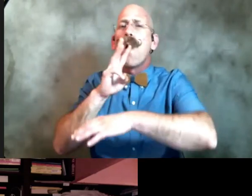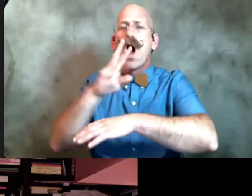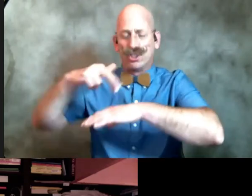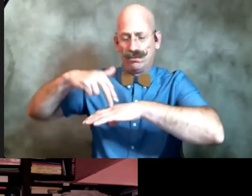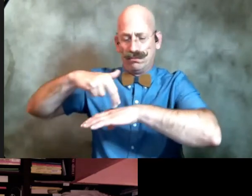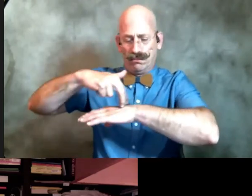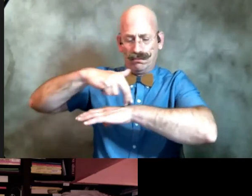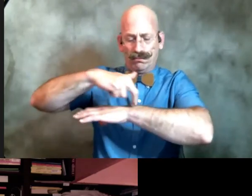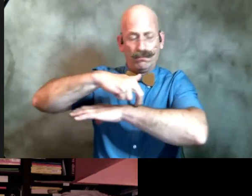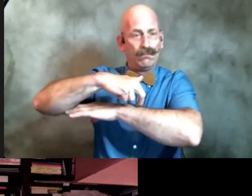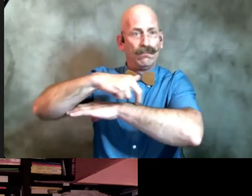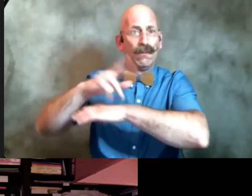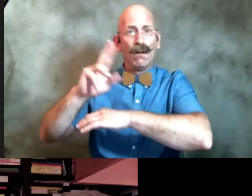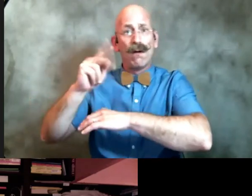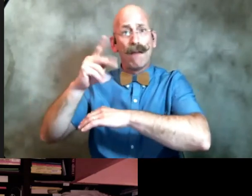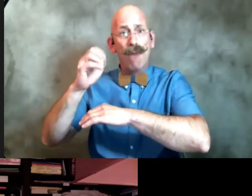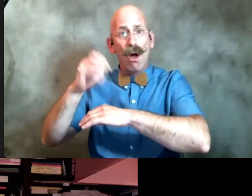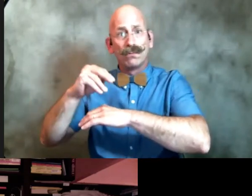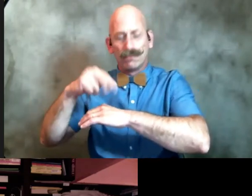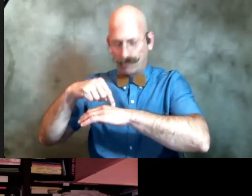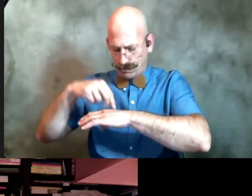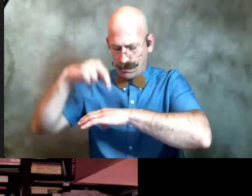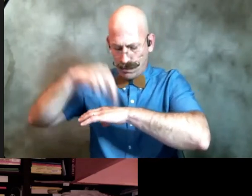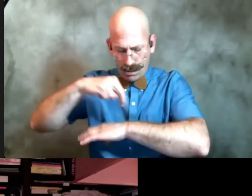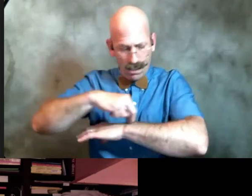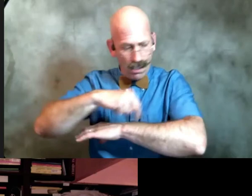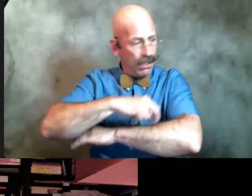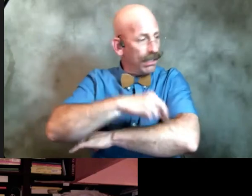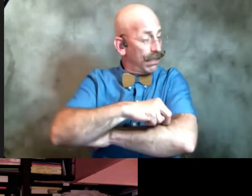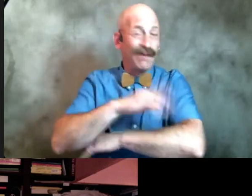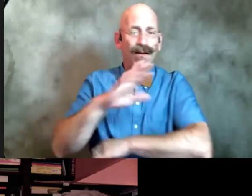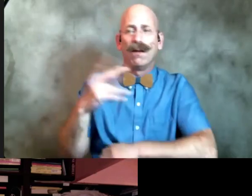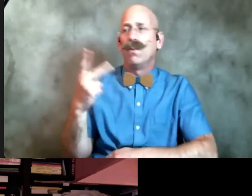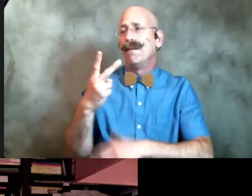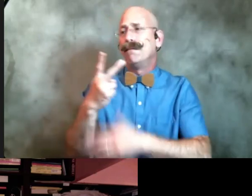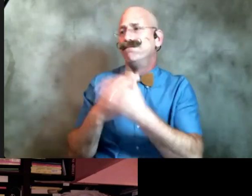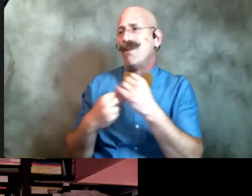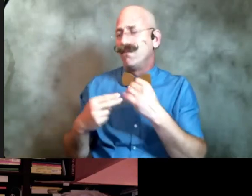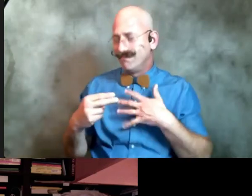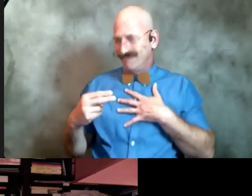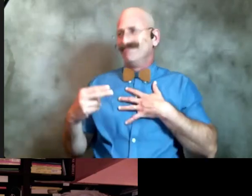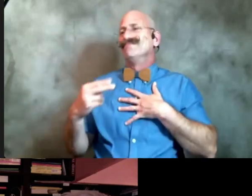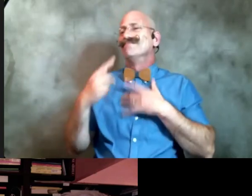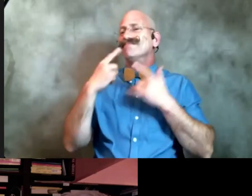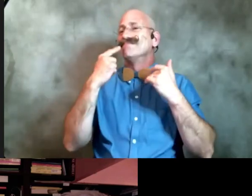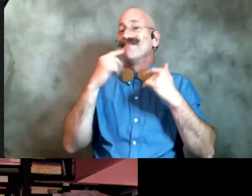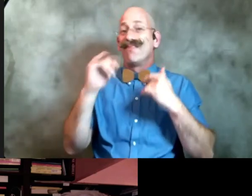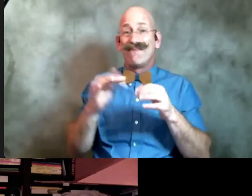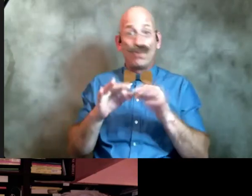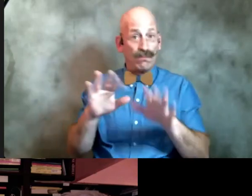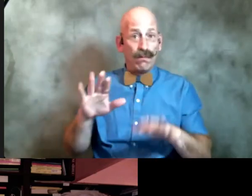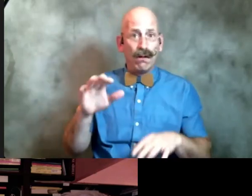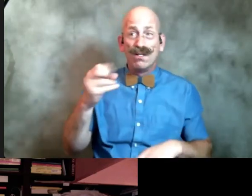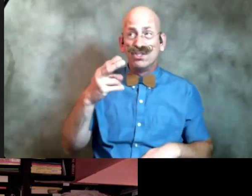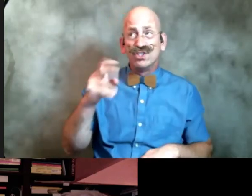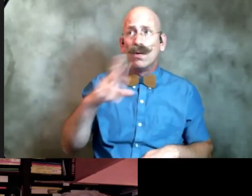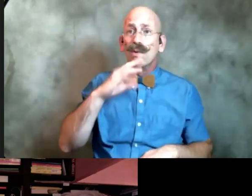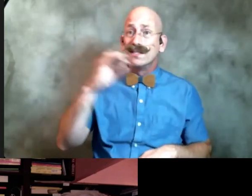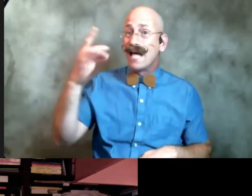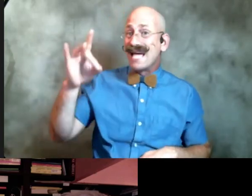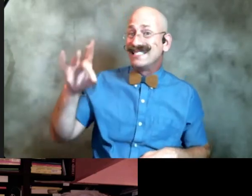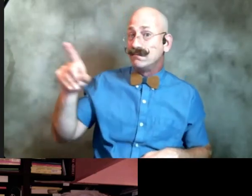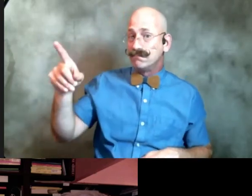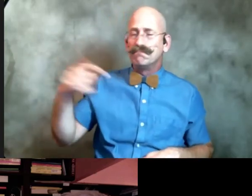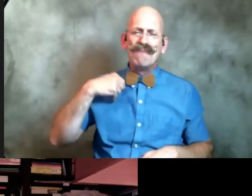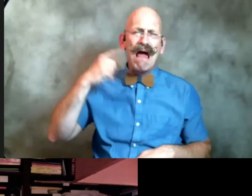a pond we were both impressed with the phrase she was 18 i think had dropped